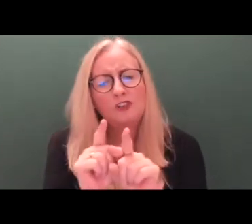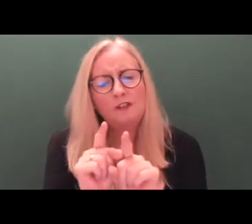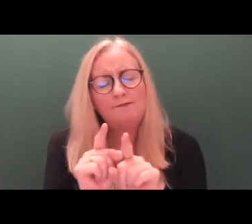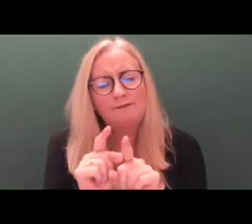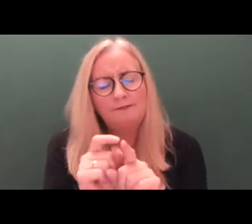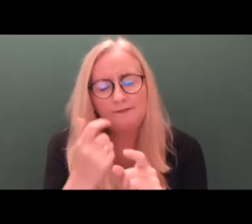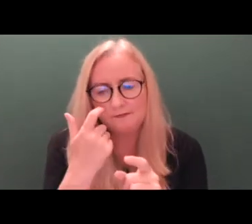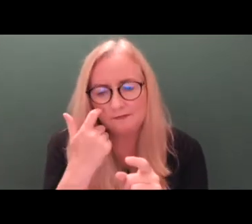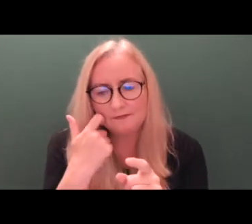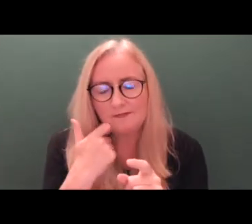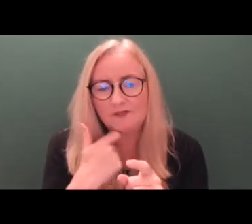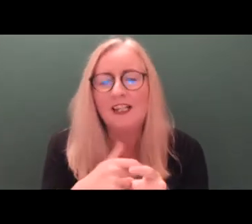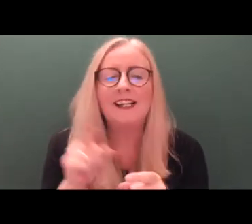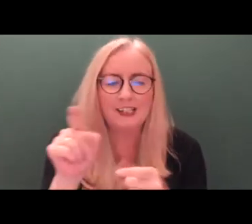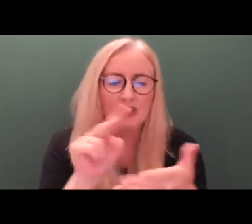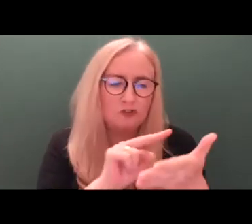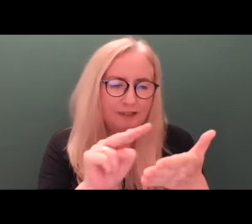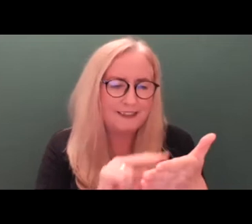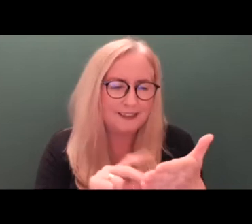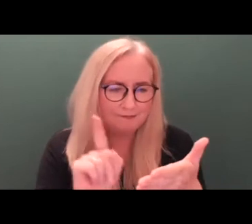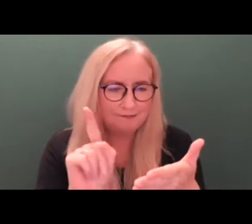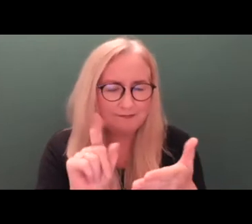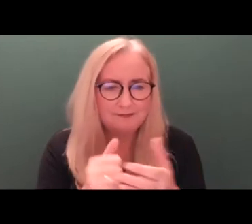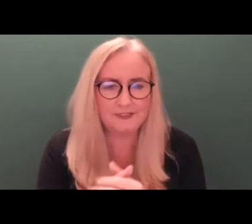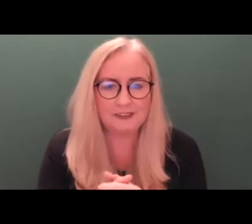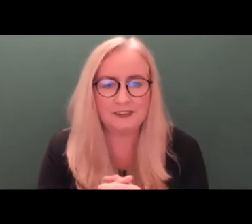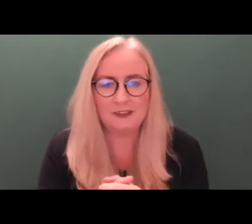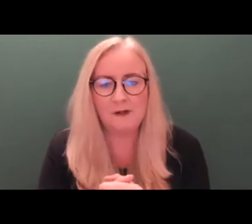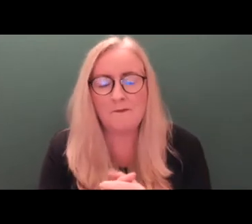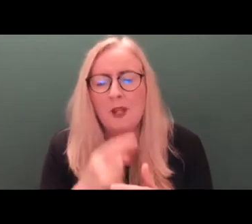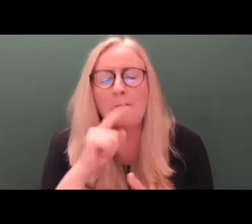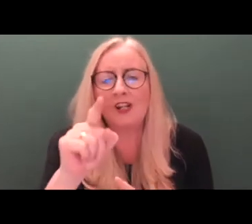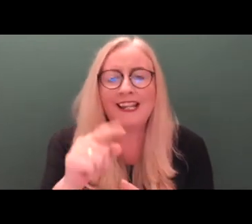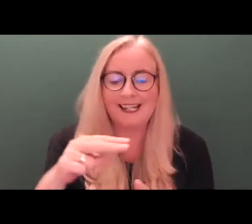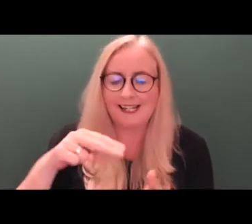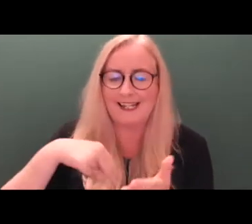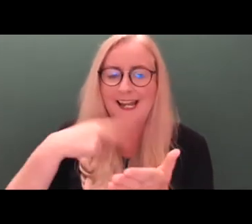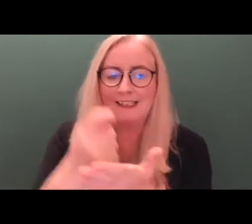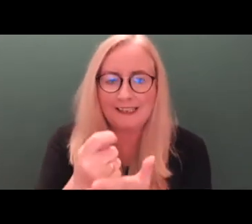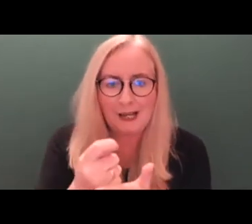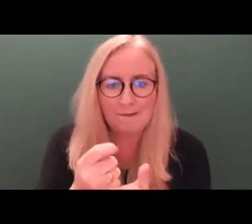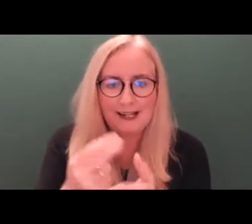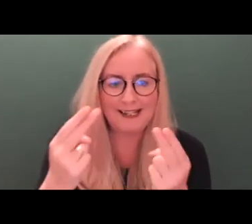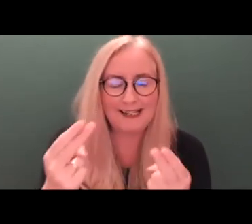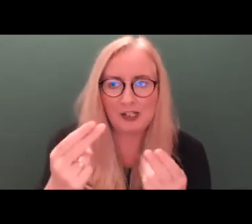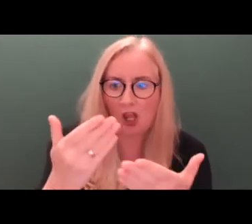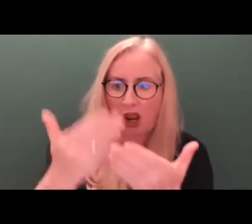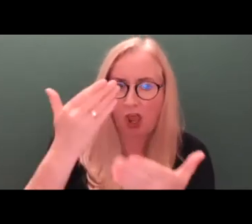the next time to learn of my wishes.